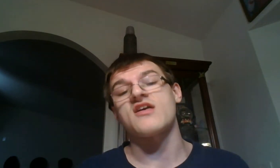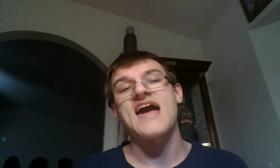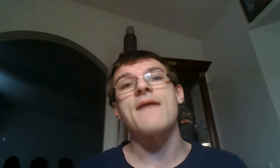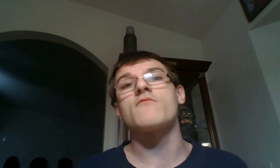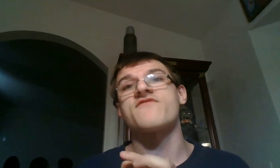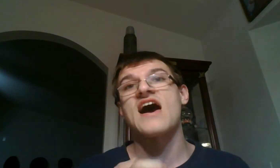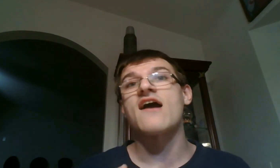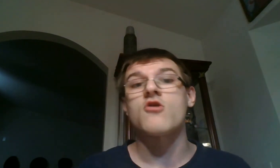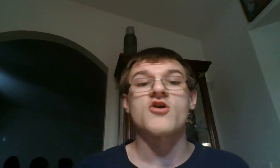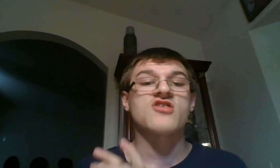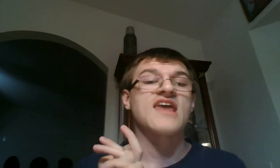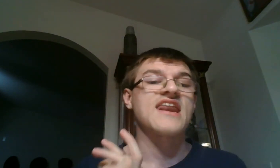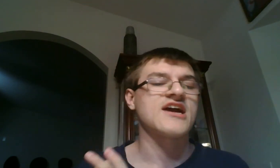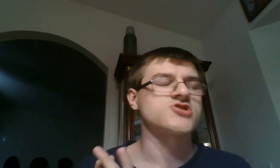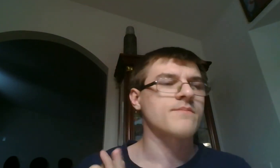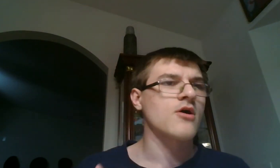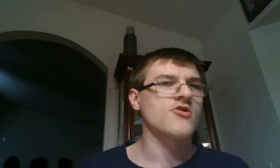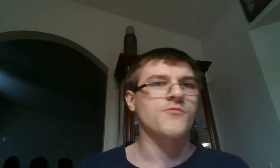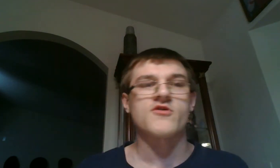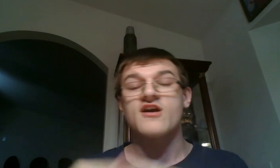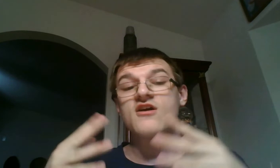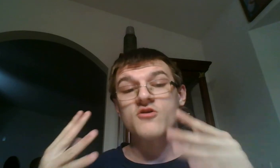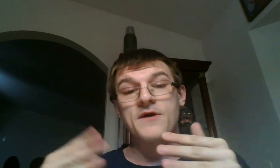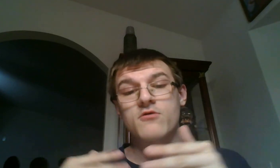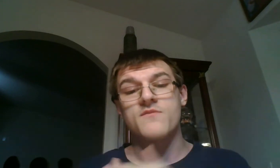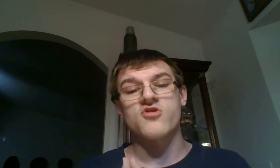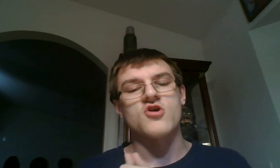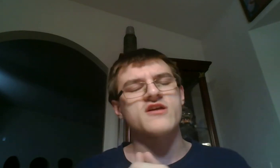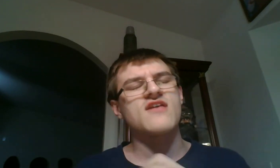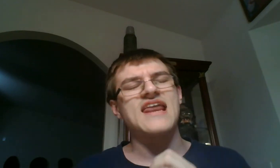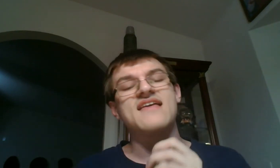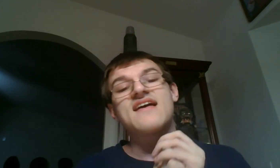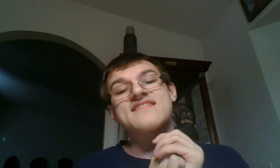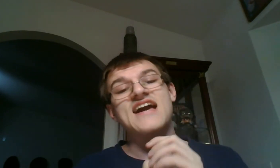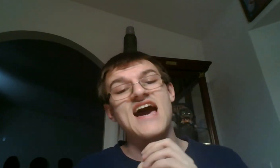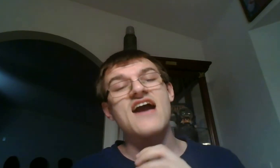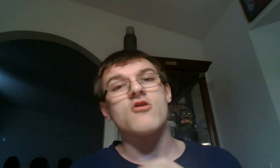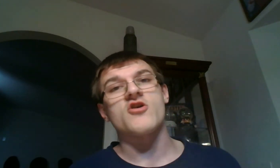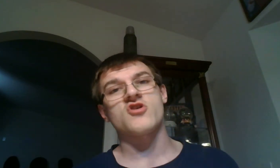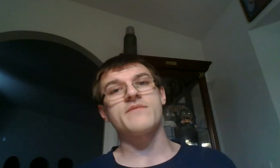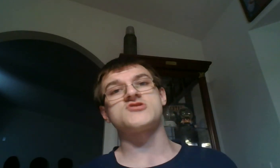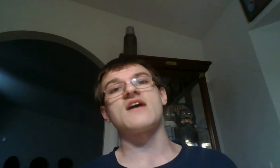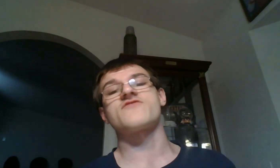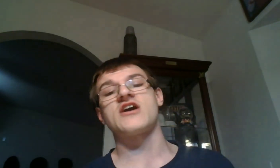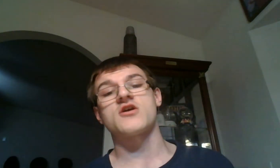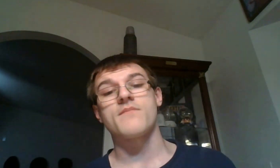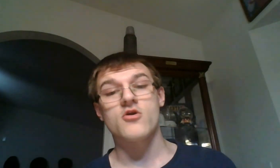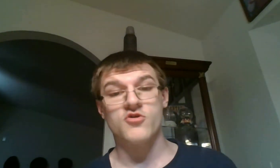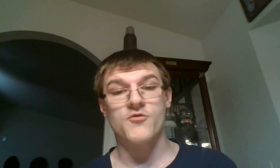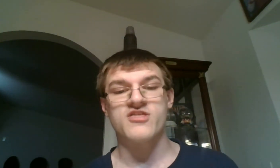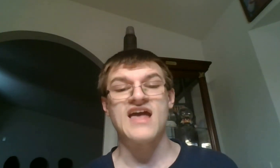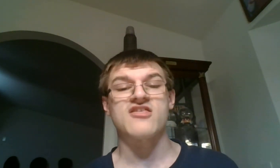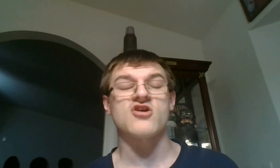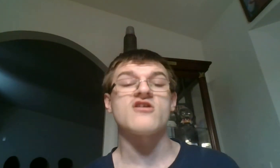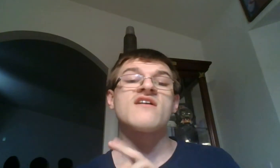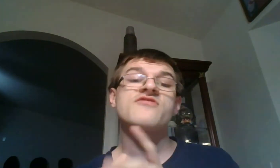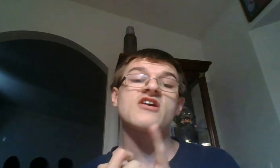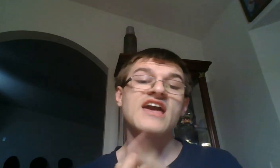going to happen with Kyle Larson and Hendrick Motorsports. There's been rumors circulating that Kyle Larson could be driving for Hendrick Motorsports next year. There is